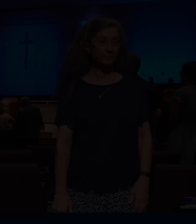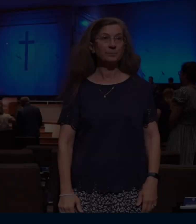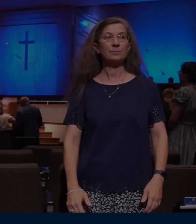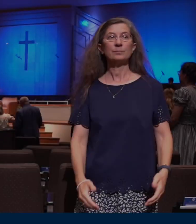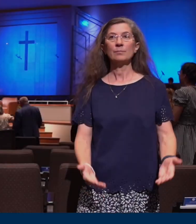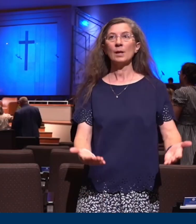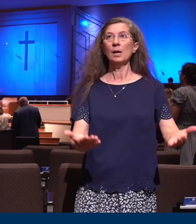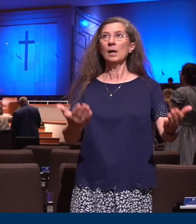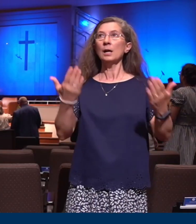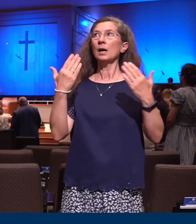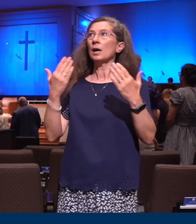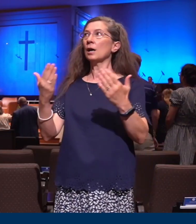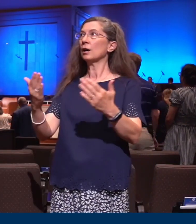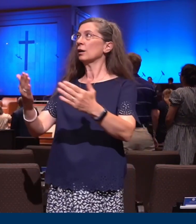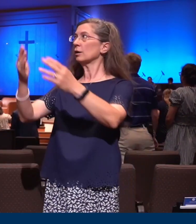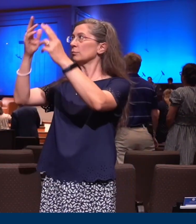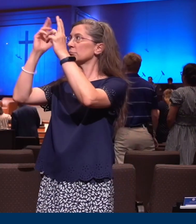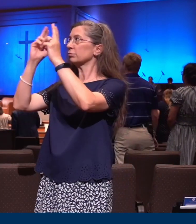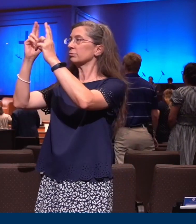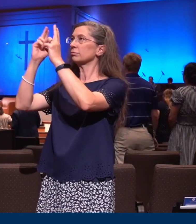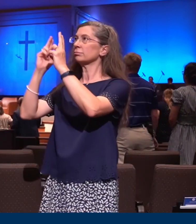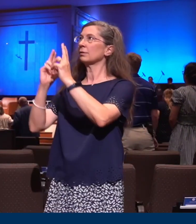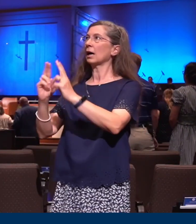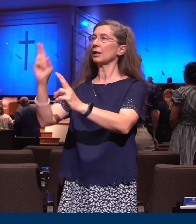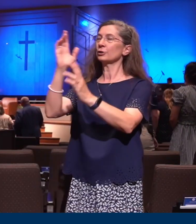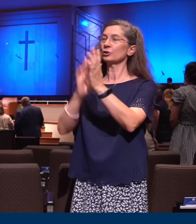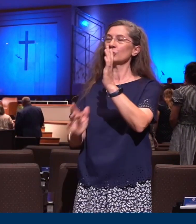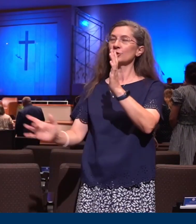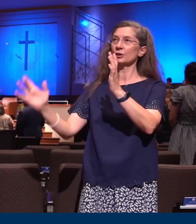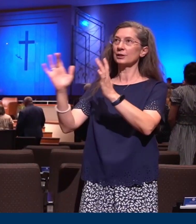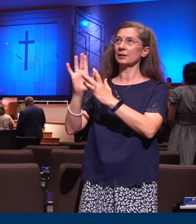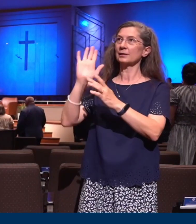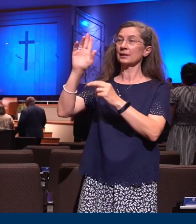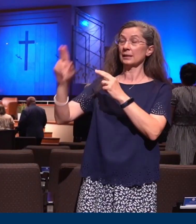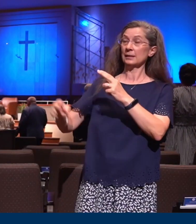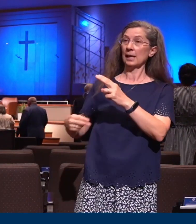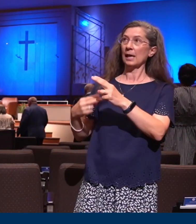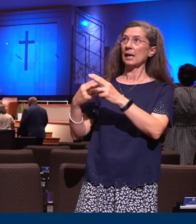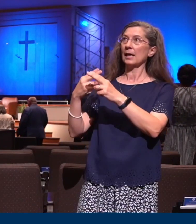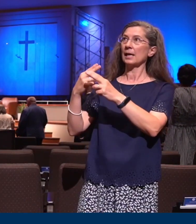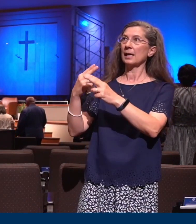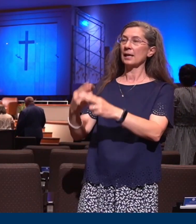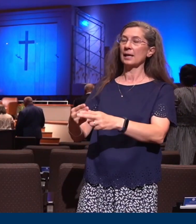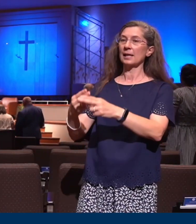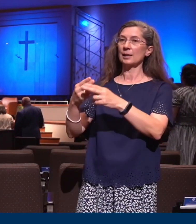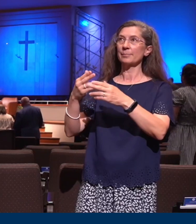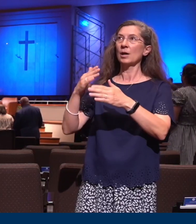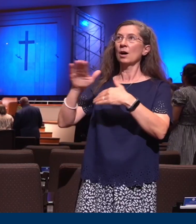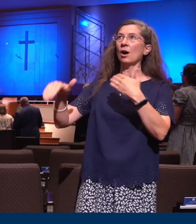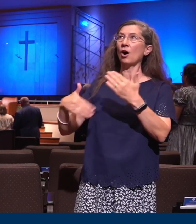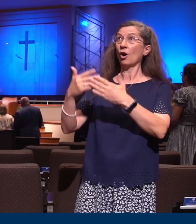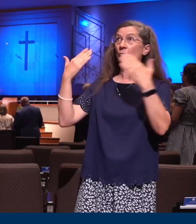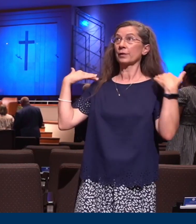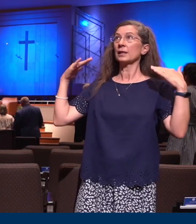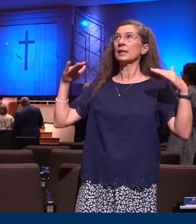All hail the power of Jesus' name, let angels crossly